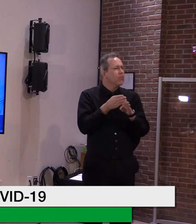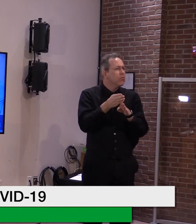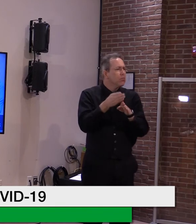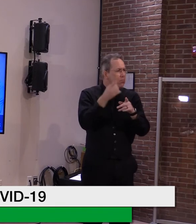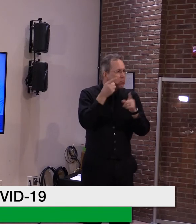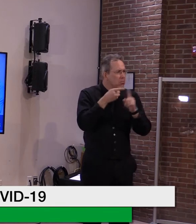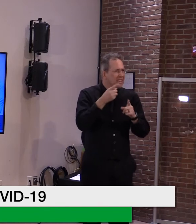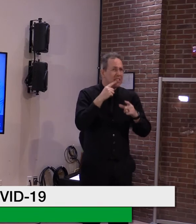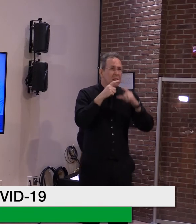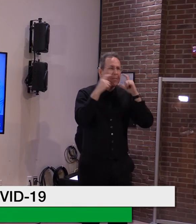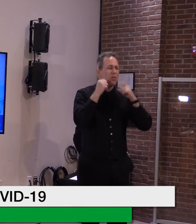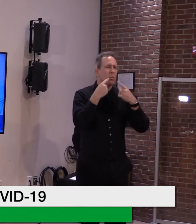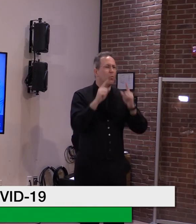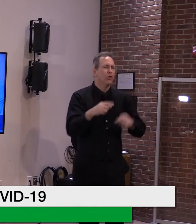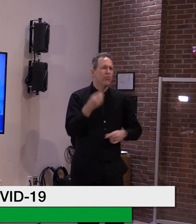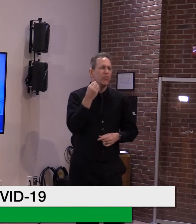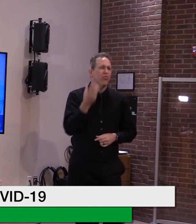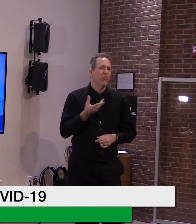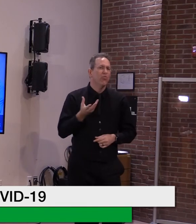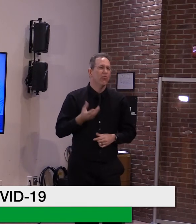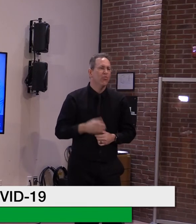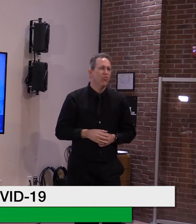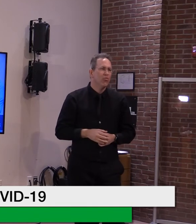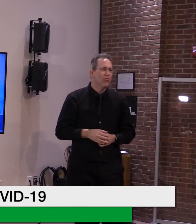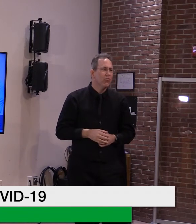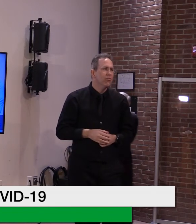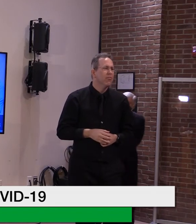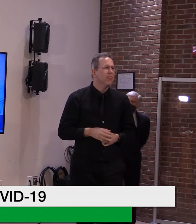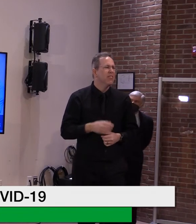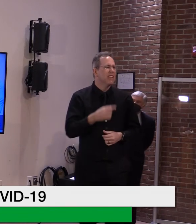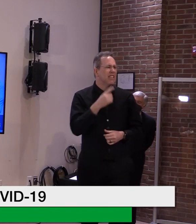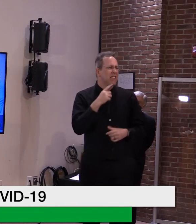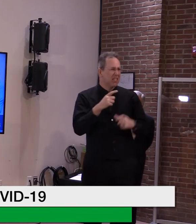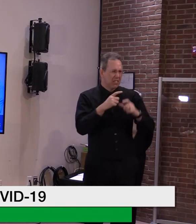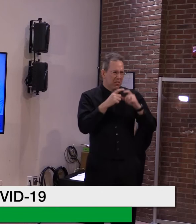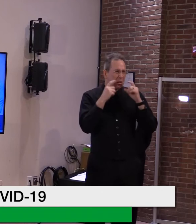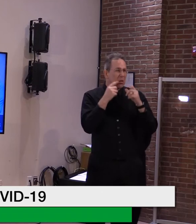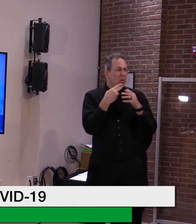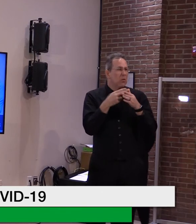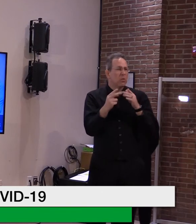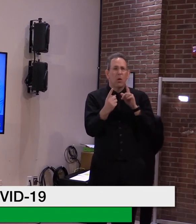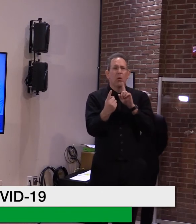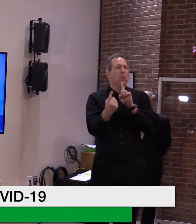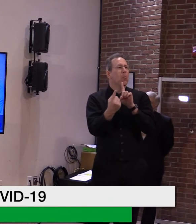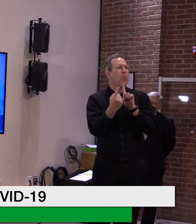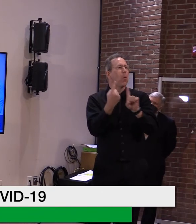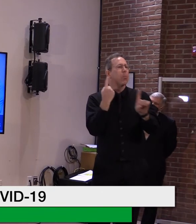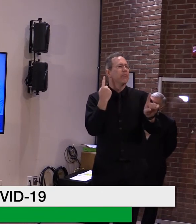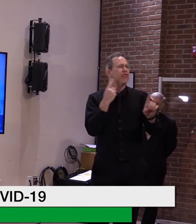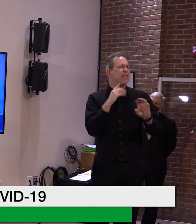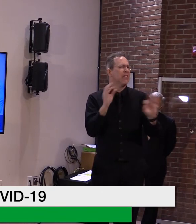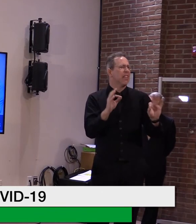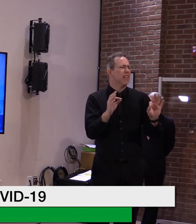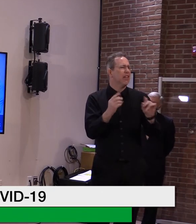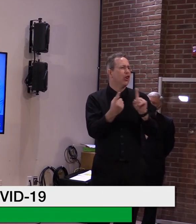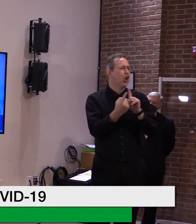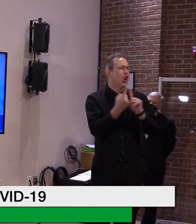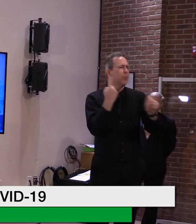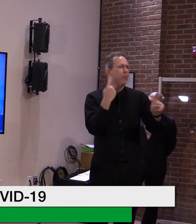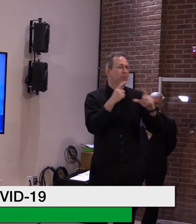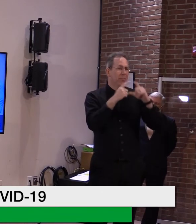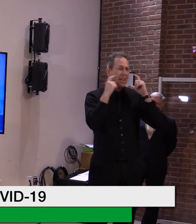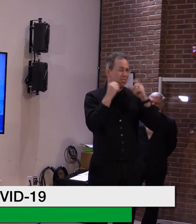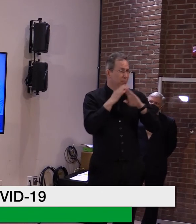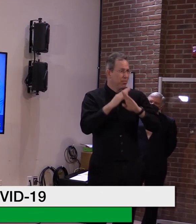the short duration, um, uh, of interaction within that type of store really limited exposure. Um, well, the first